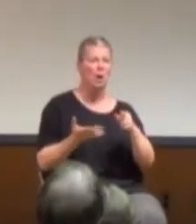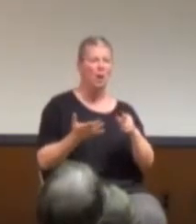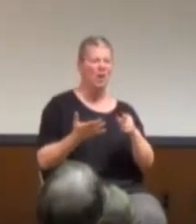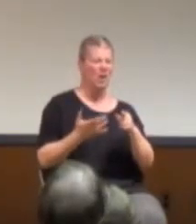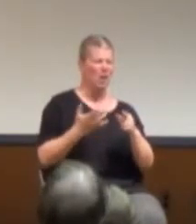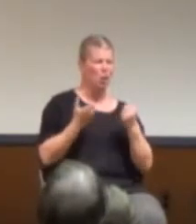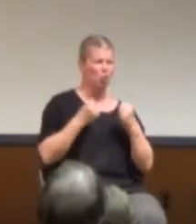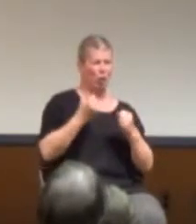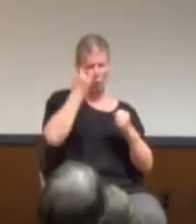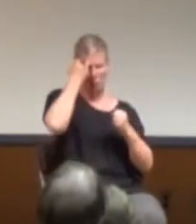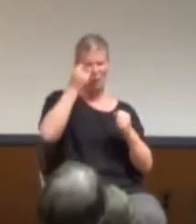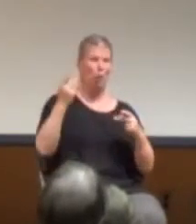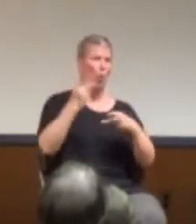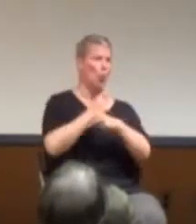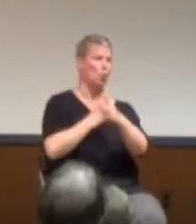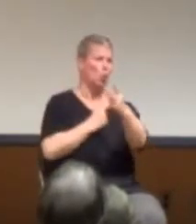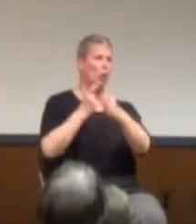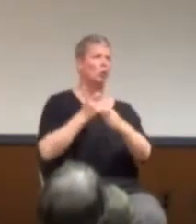going to Um.